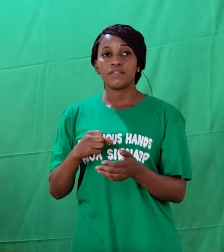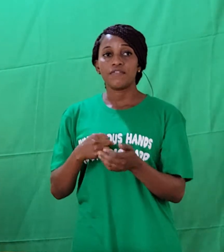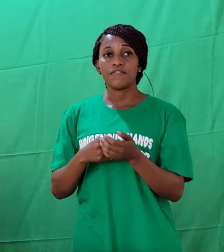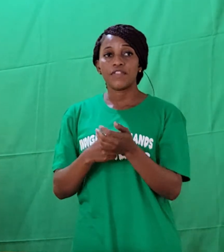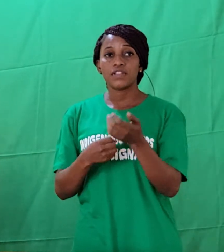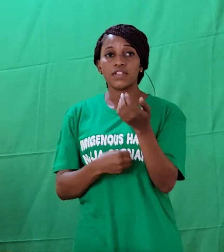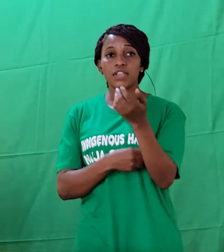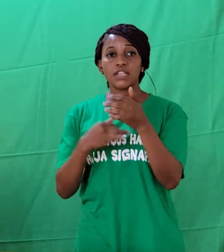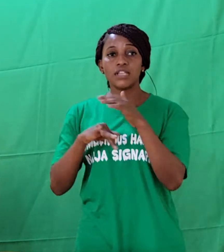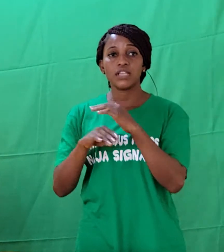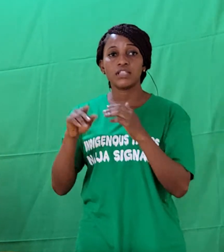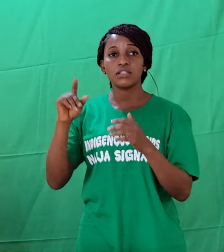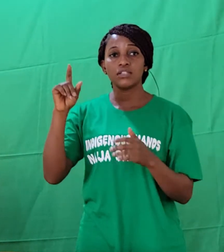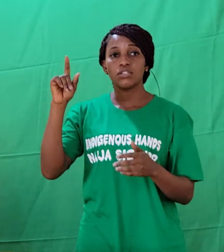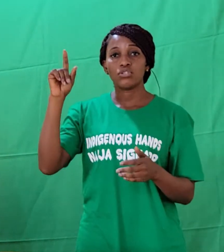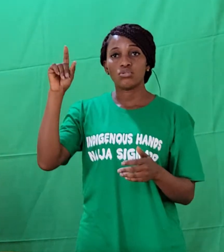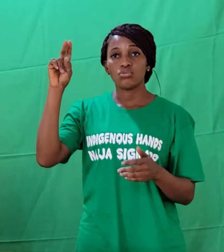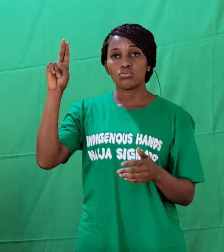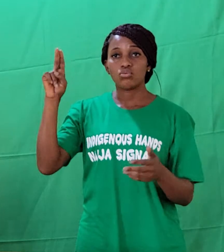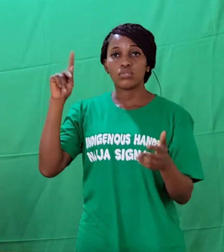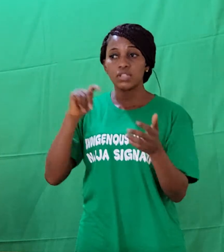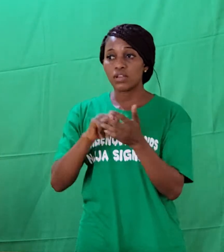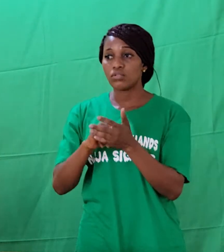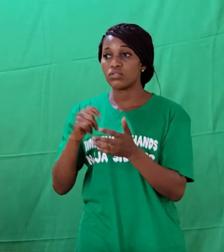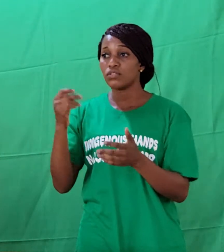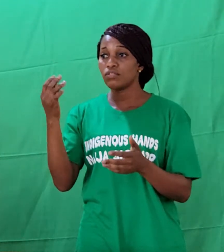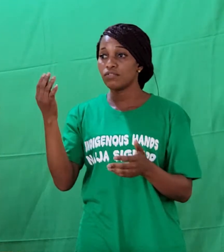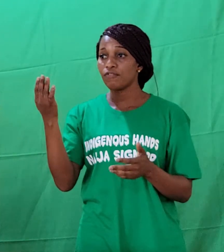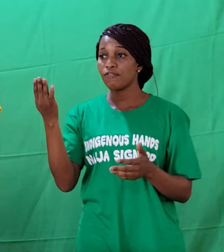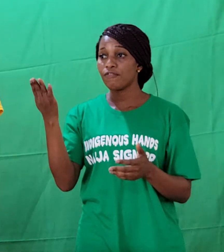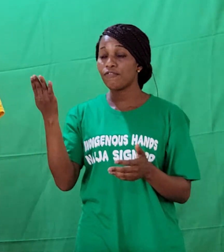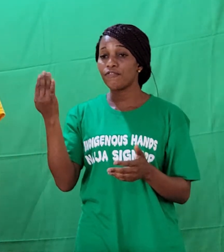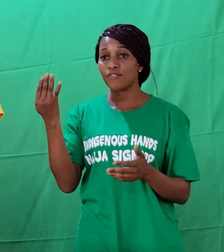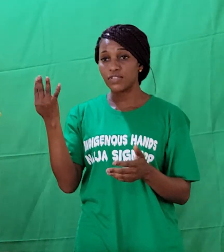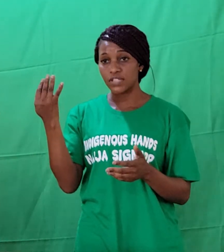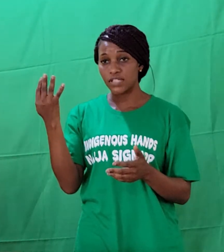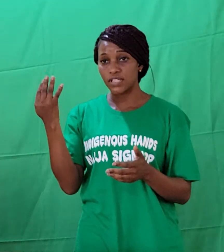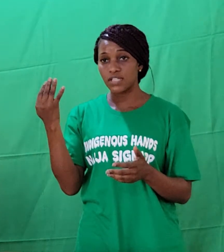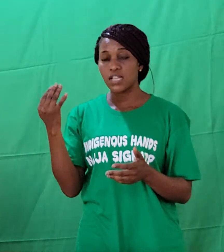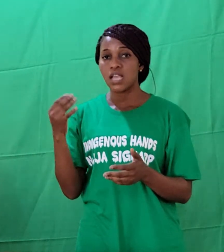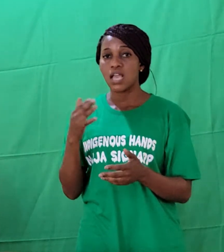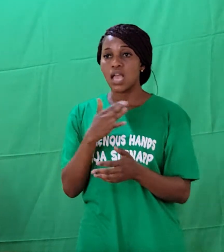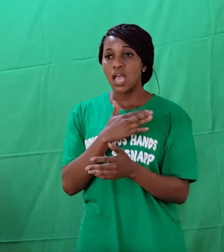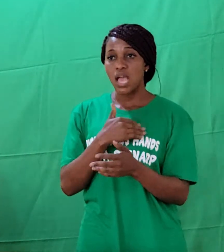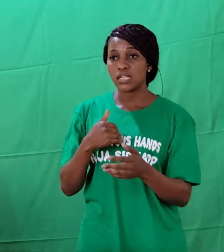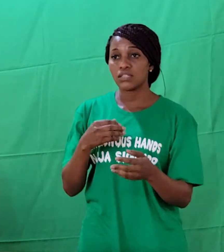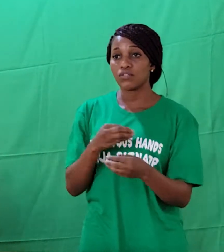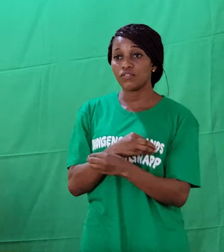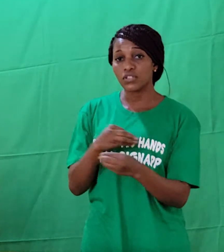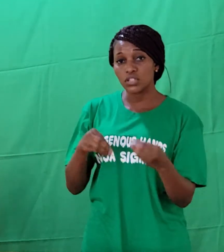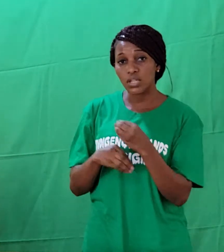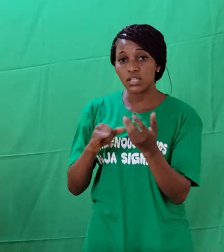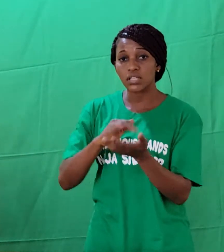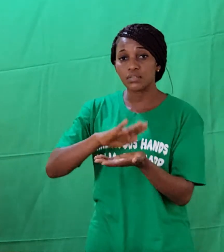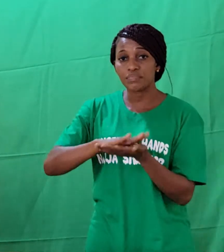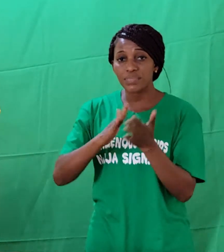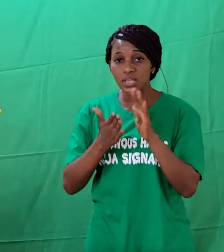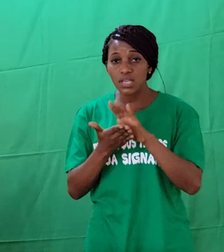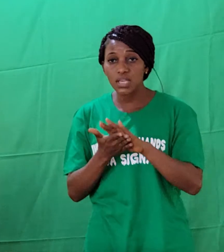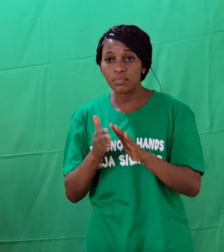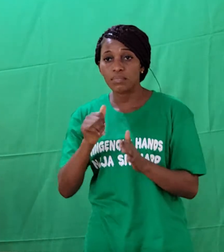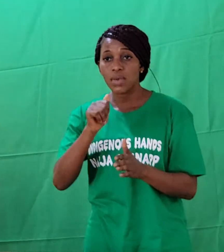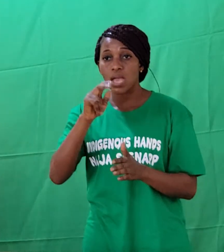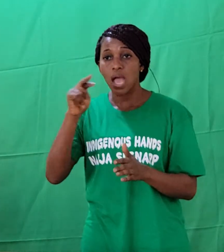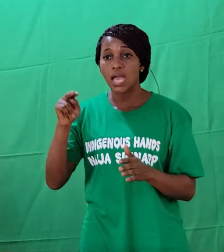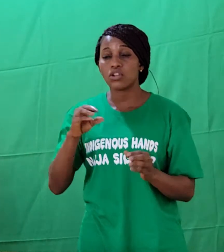officially started operations in 2013, officially became an organization